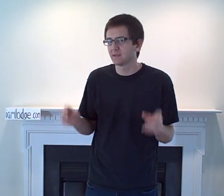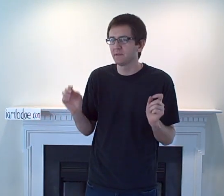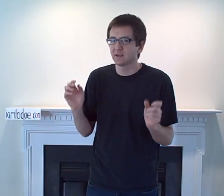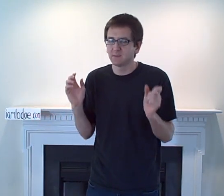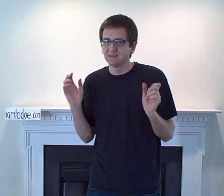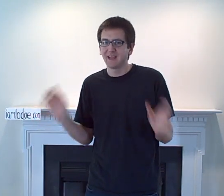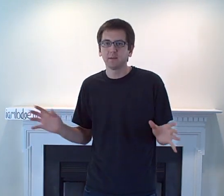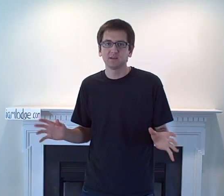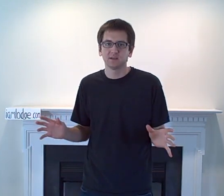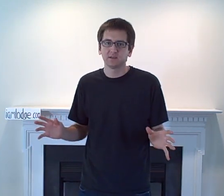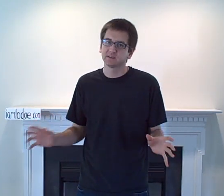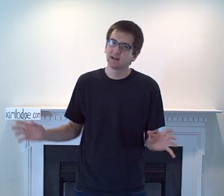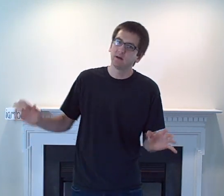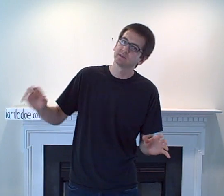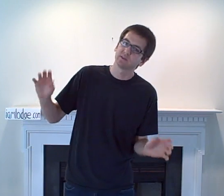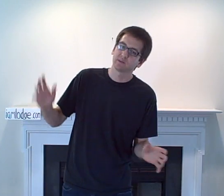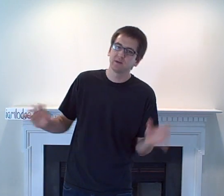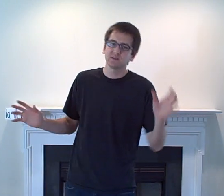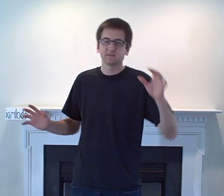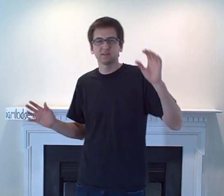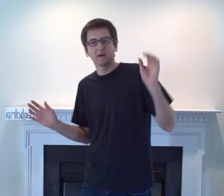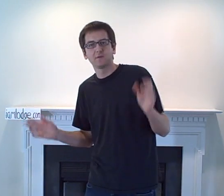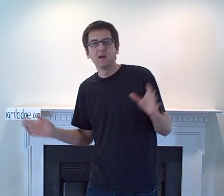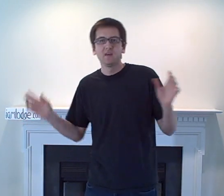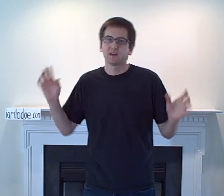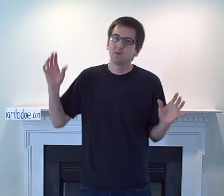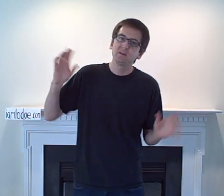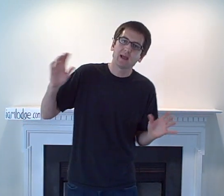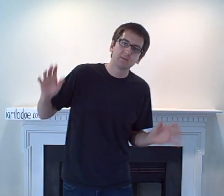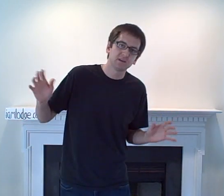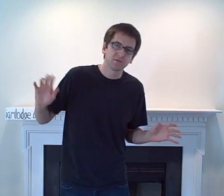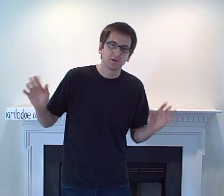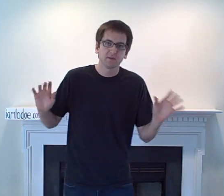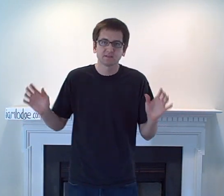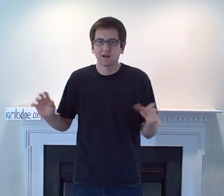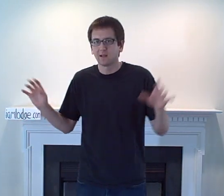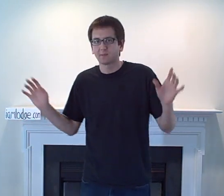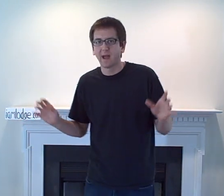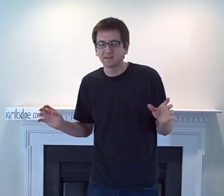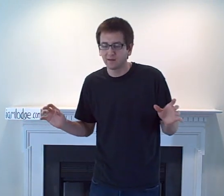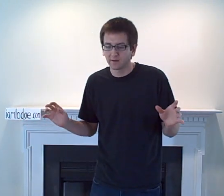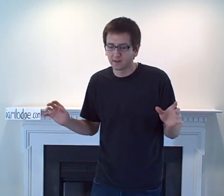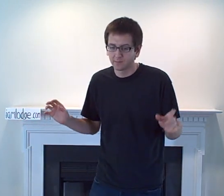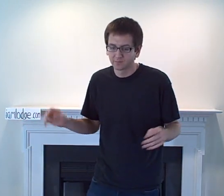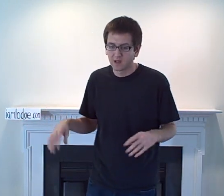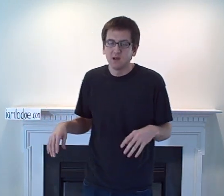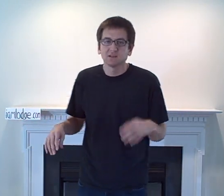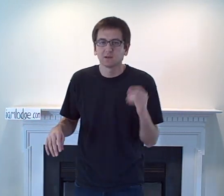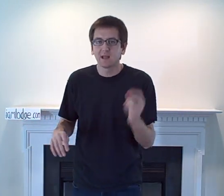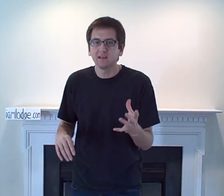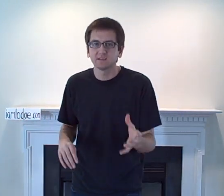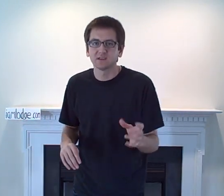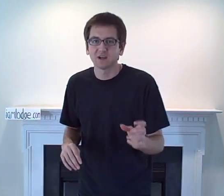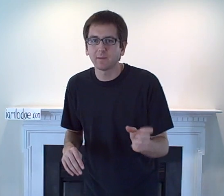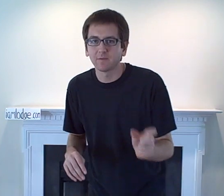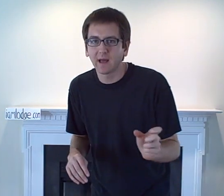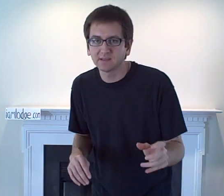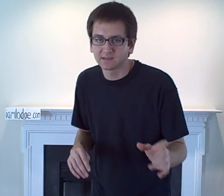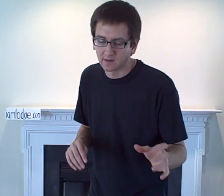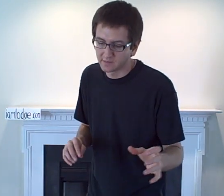something that could be damaging to the cell. So there's a bunch of stuff that could be damaging, floating in the cell, like bacteria. So the job of lysosomes